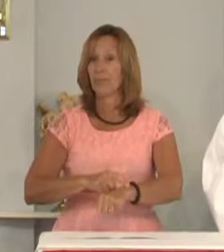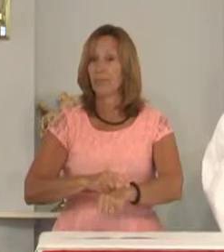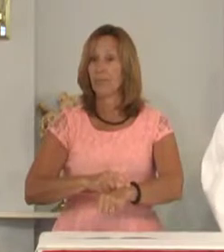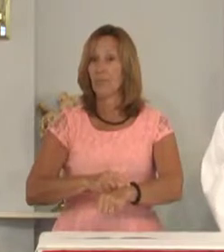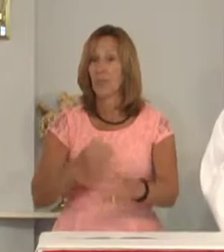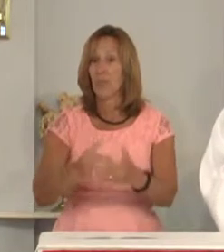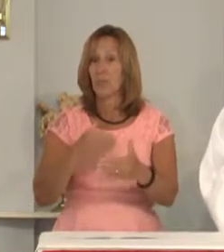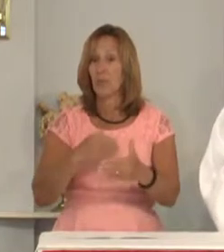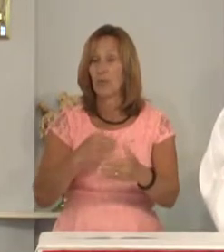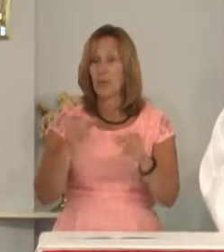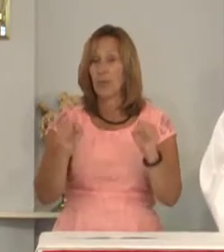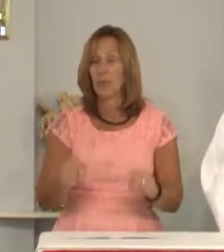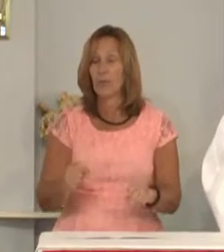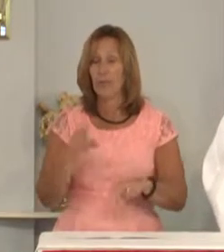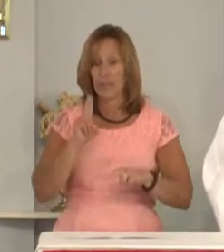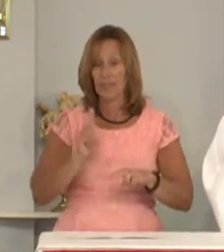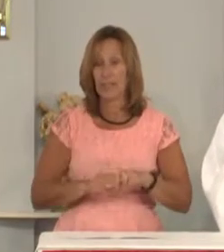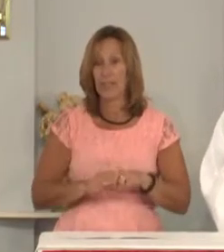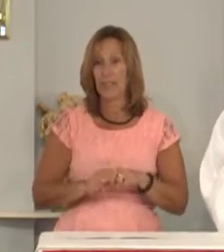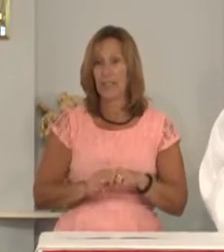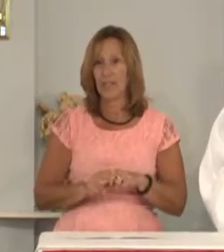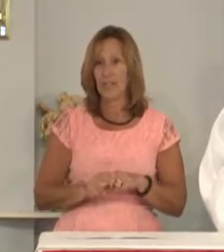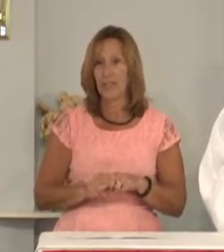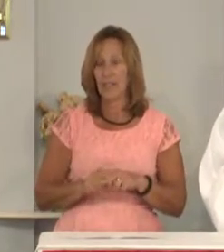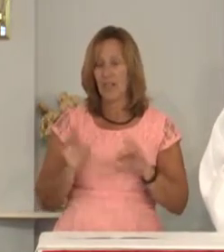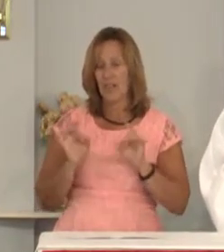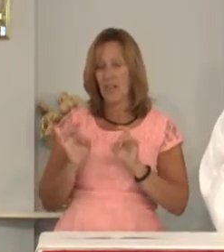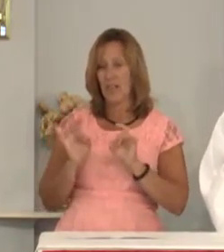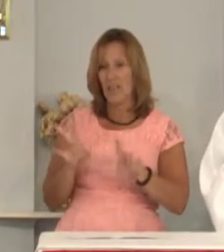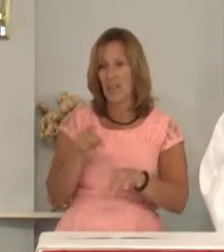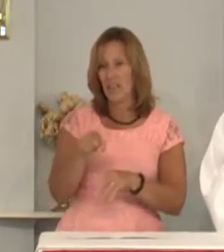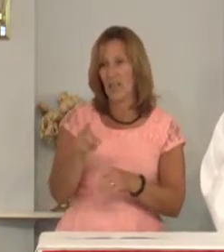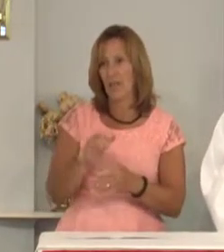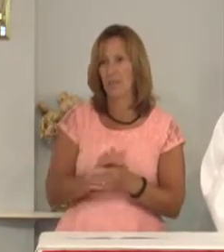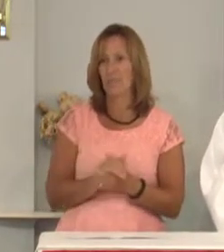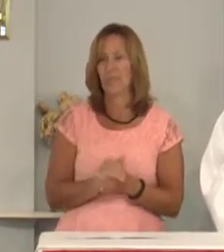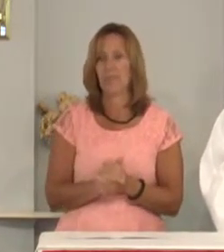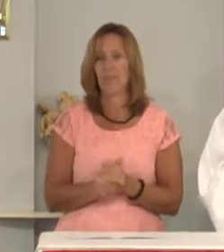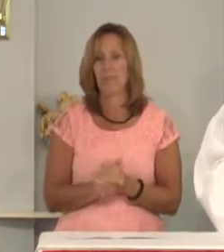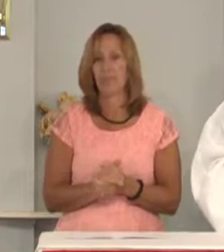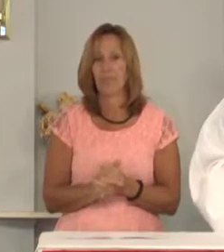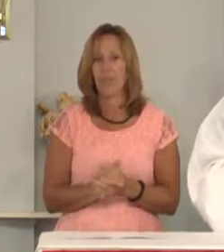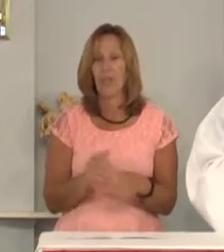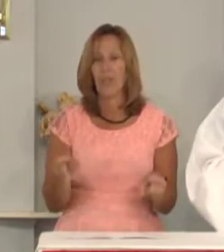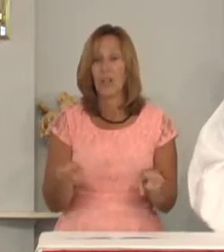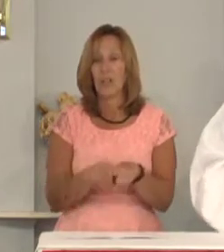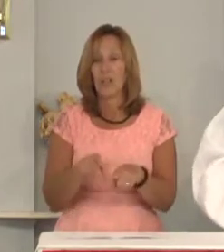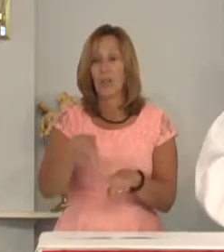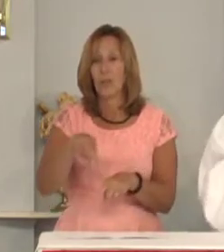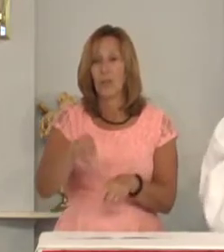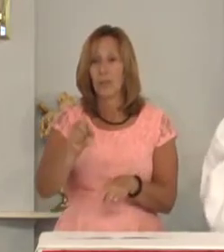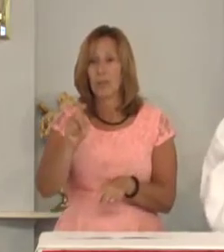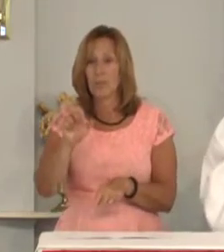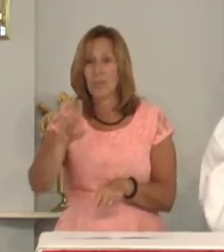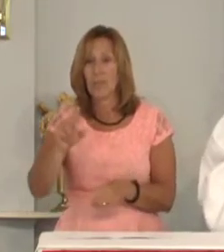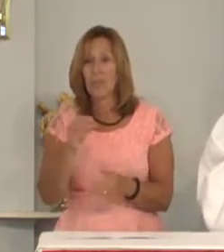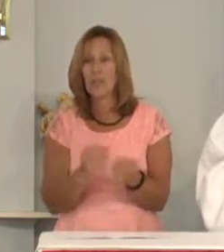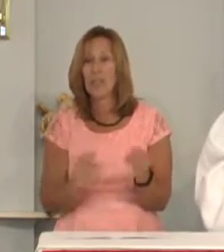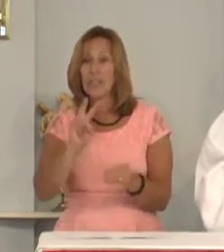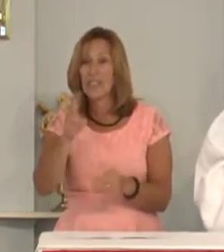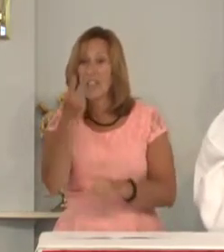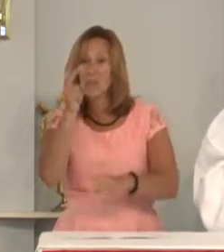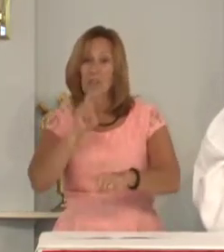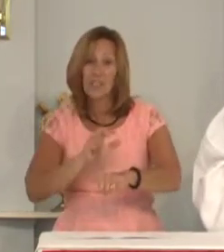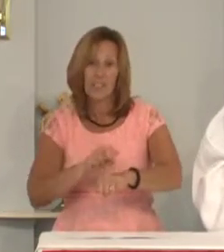before you can sit and wallow in hatred of them. So Peter more than doubles that.